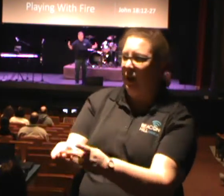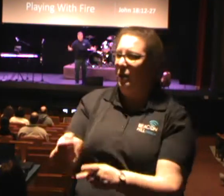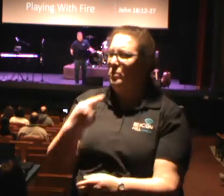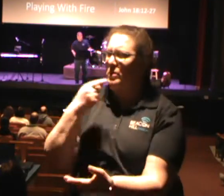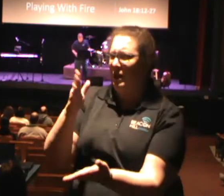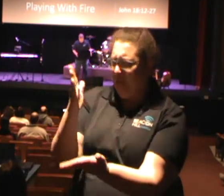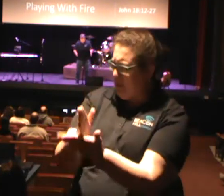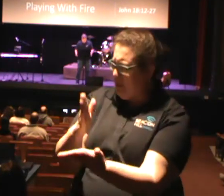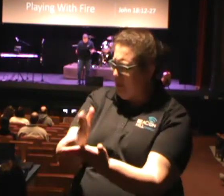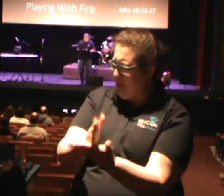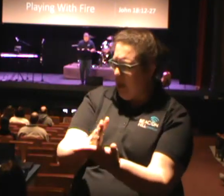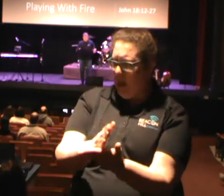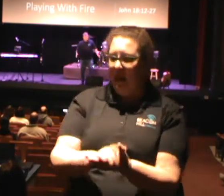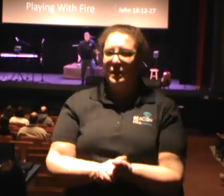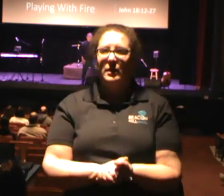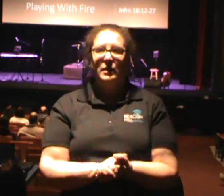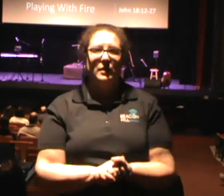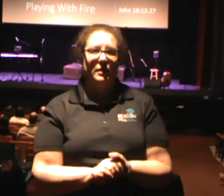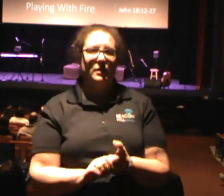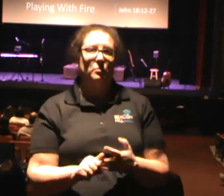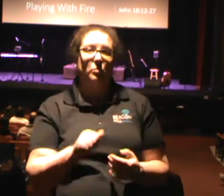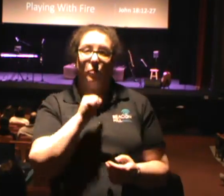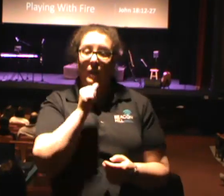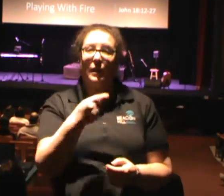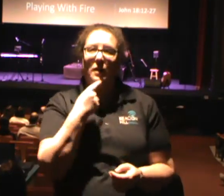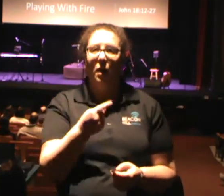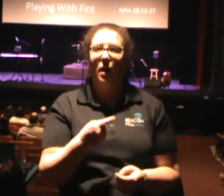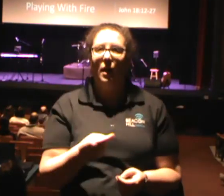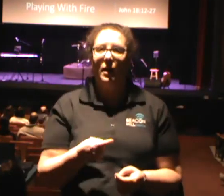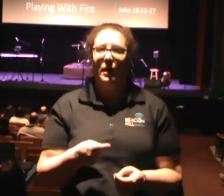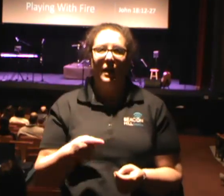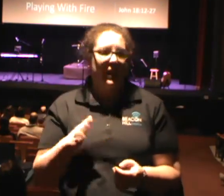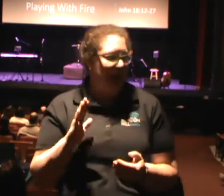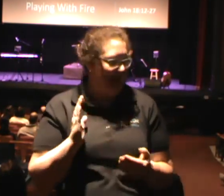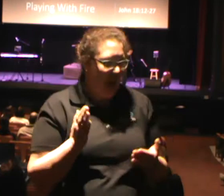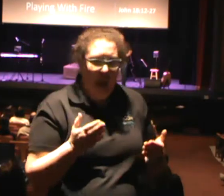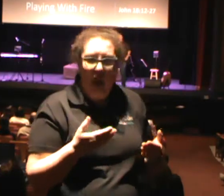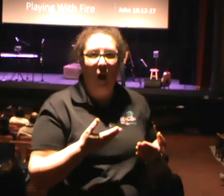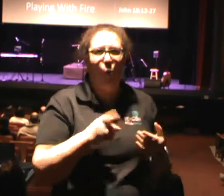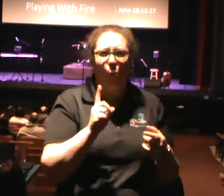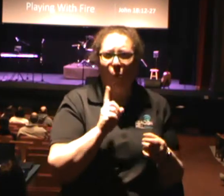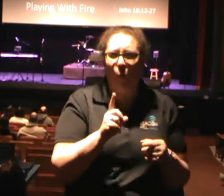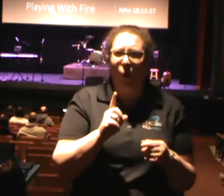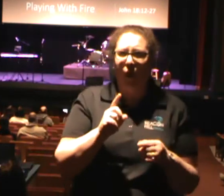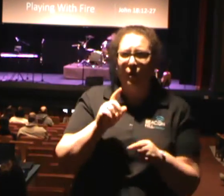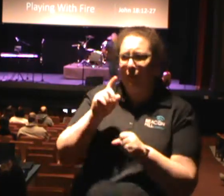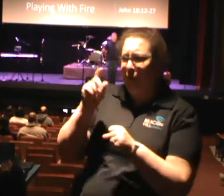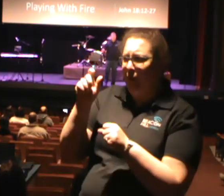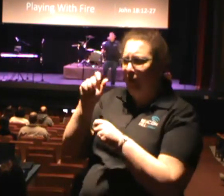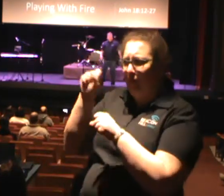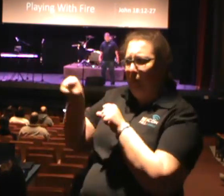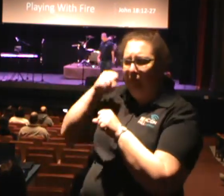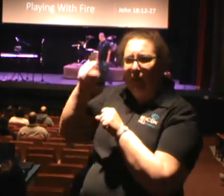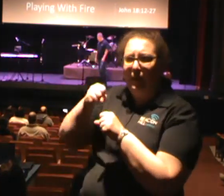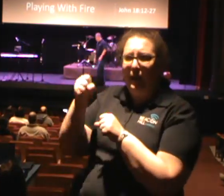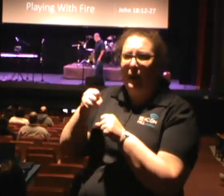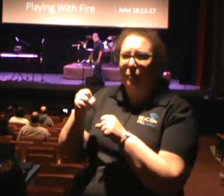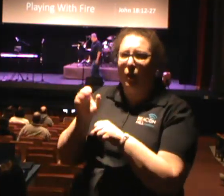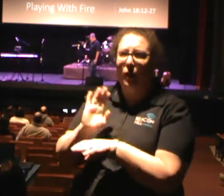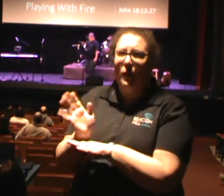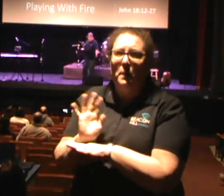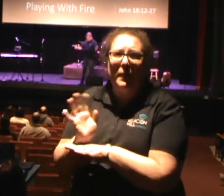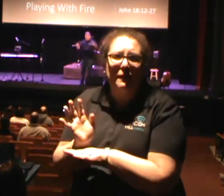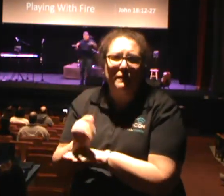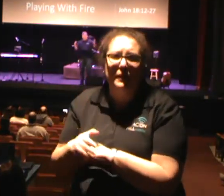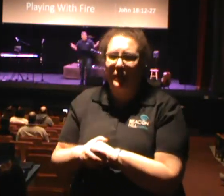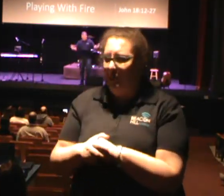stop or something like that. We certainly didn't say, let me get my video camera out, you know, because we understand that that didn't work for us.